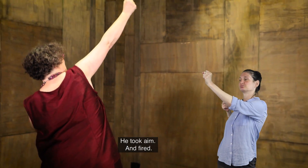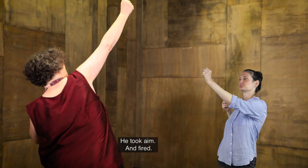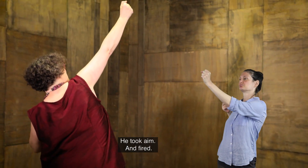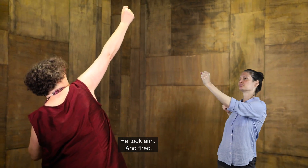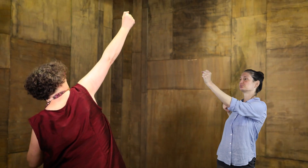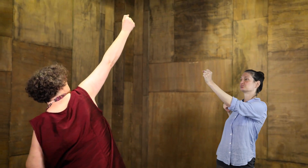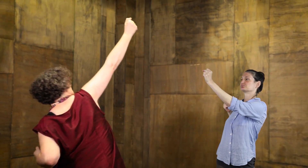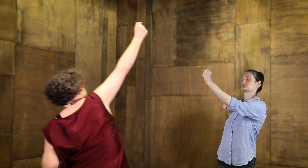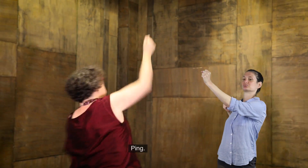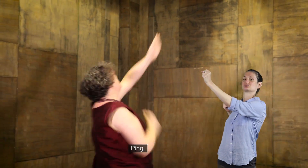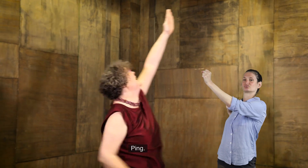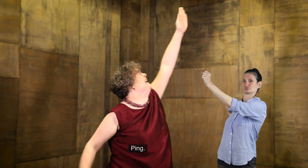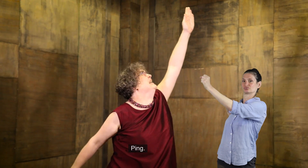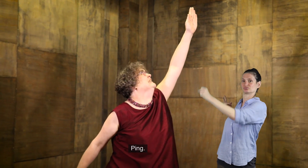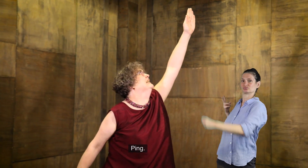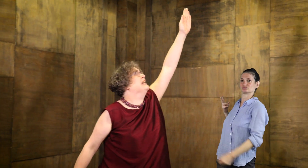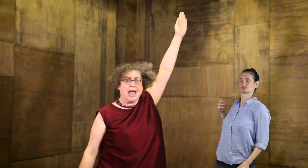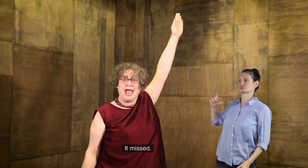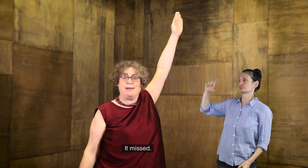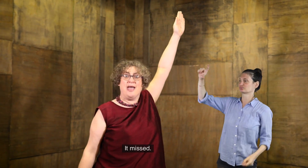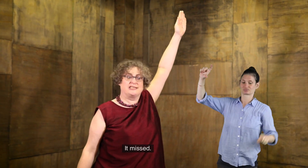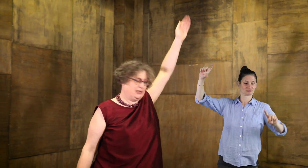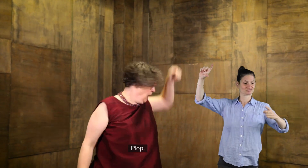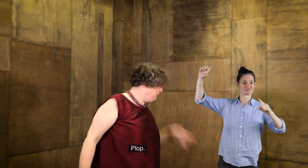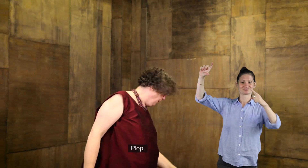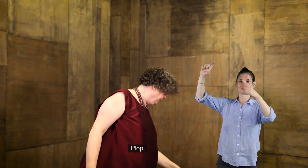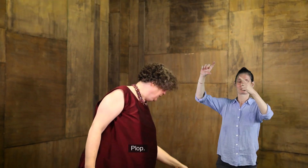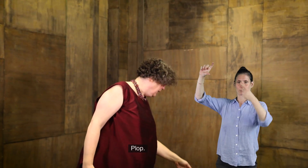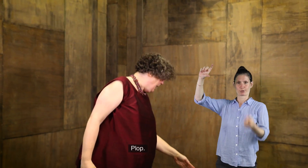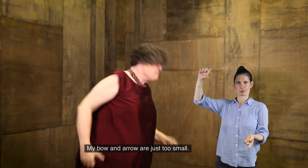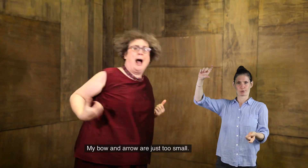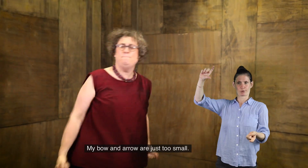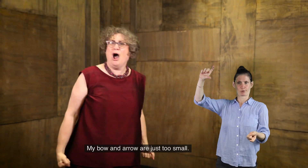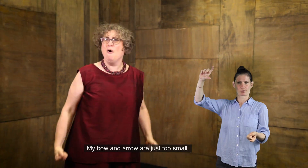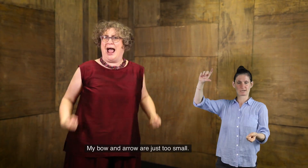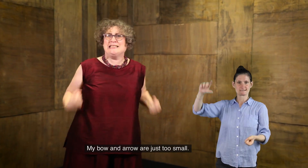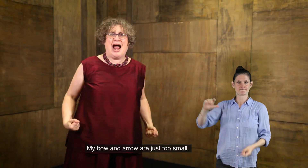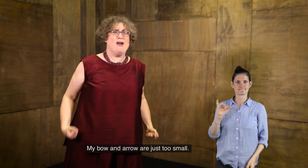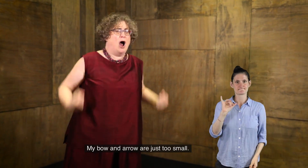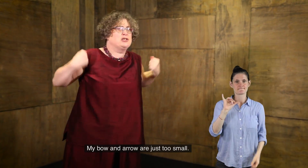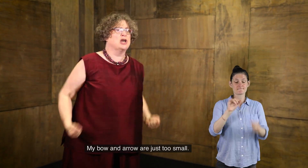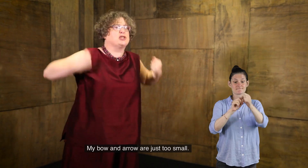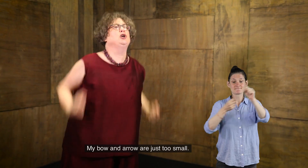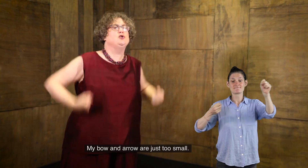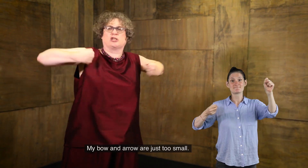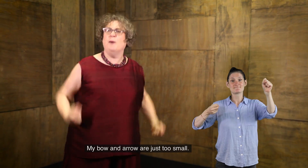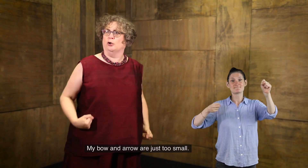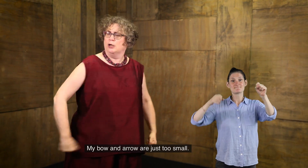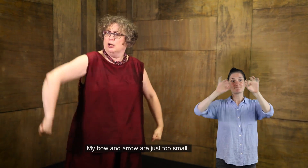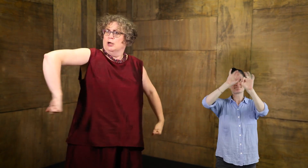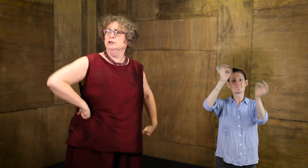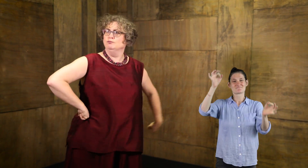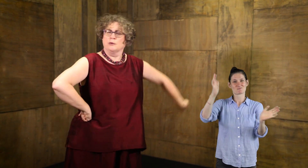aim and fired. Ping! It missed. Plop. My bow and arrow are just too